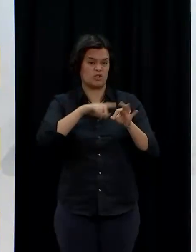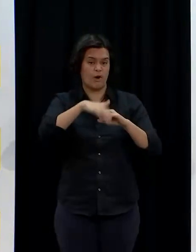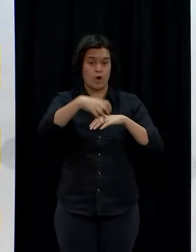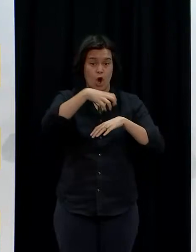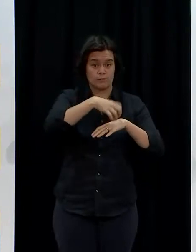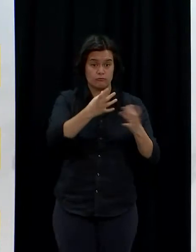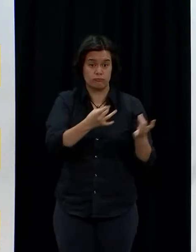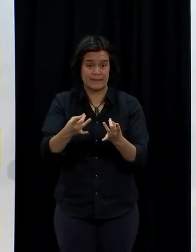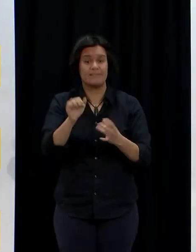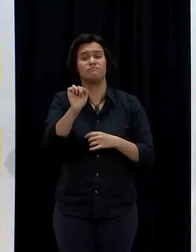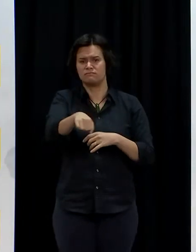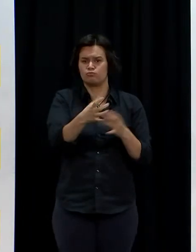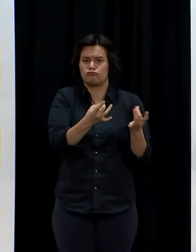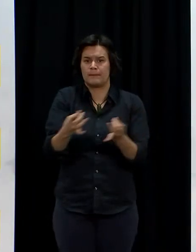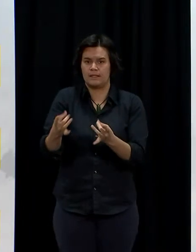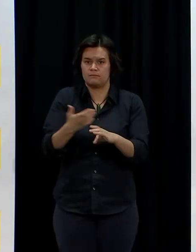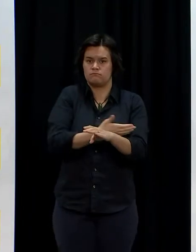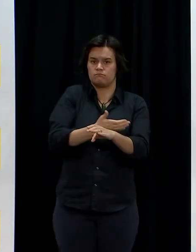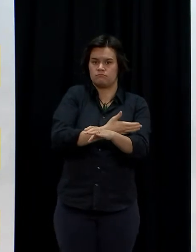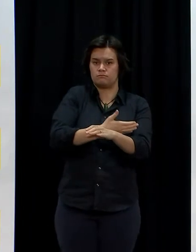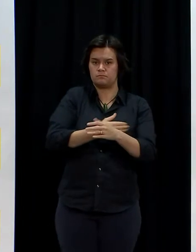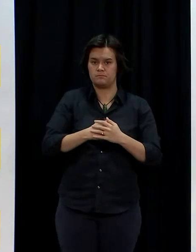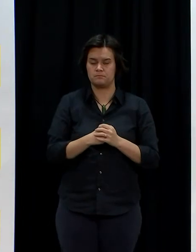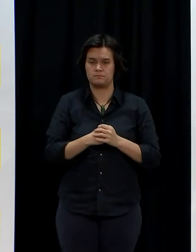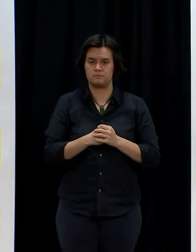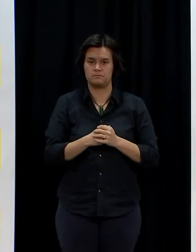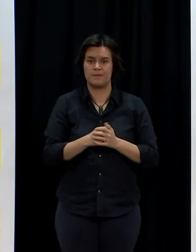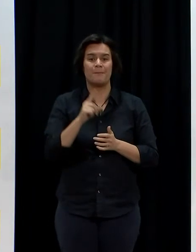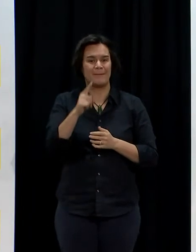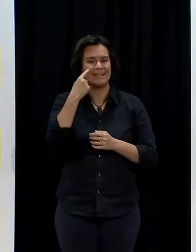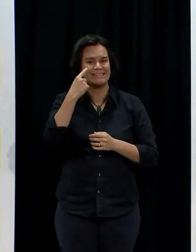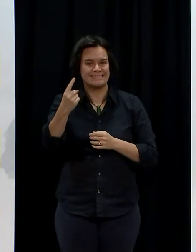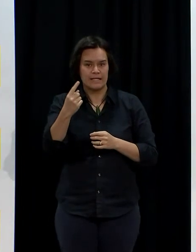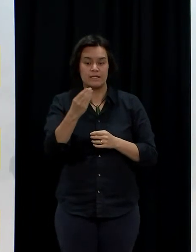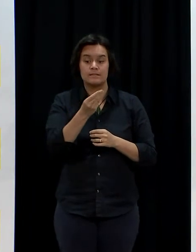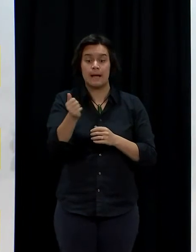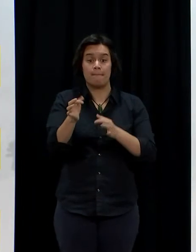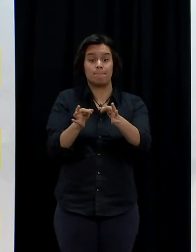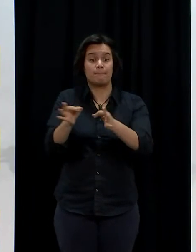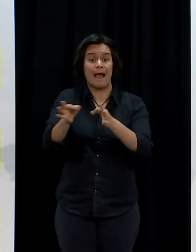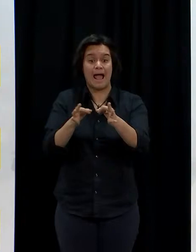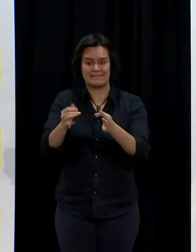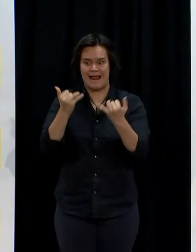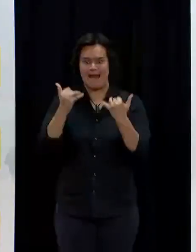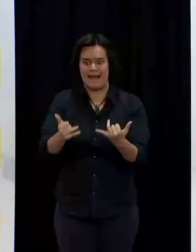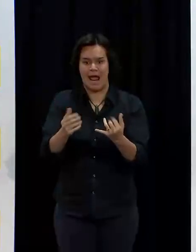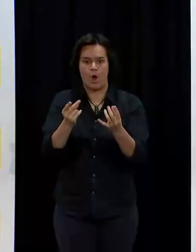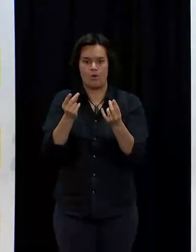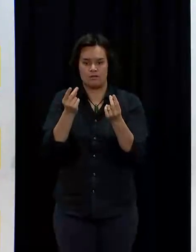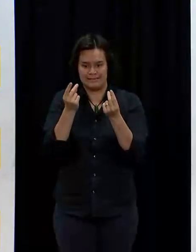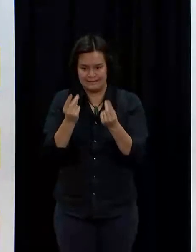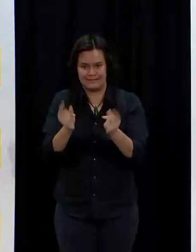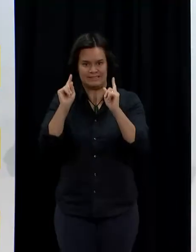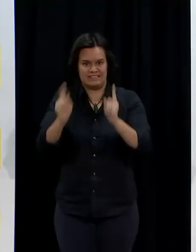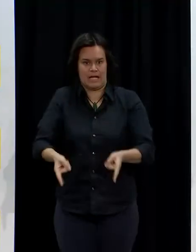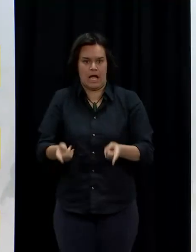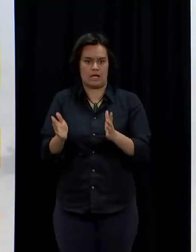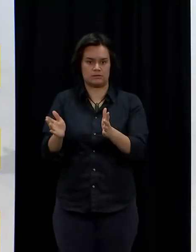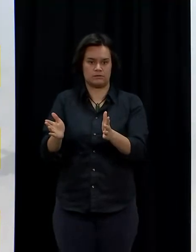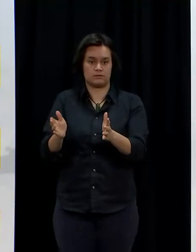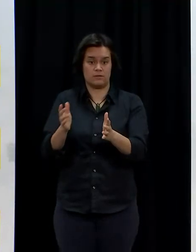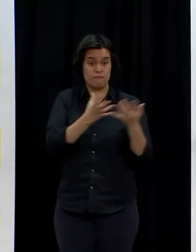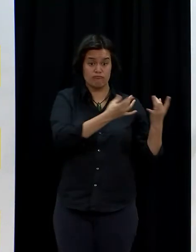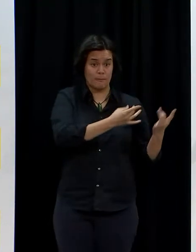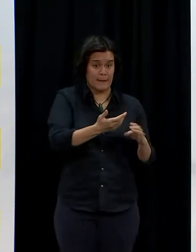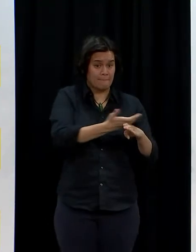happening now of course is you're seeing the plans being put into action in terms of getting additional staff